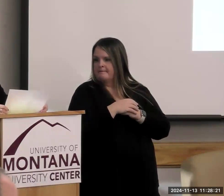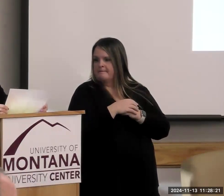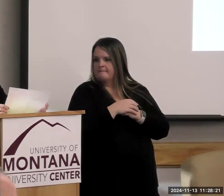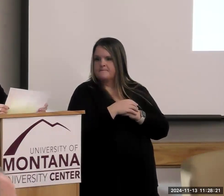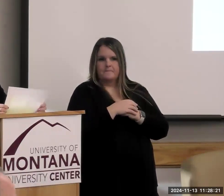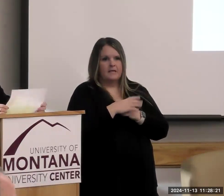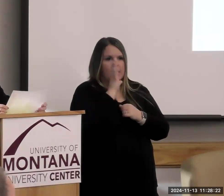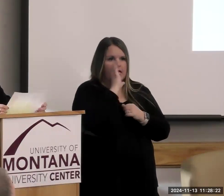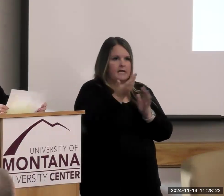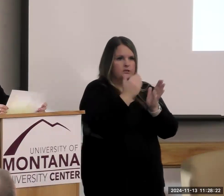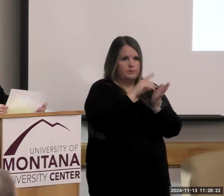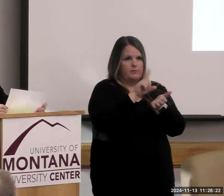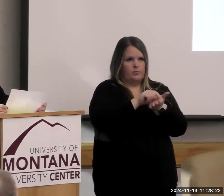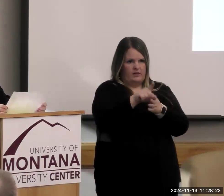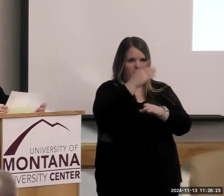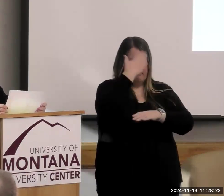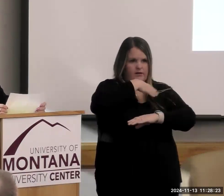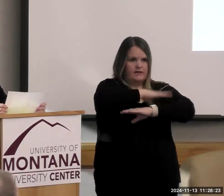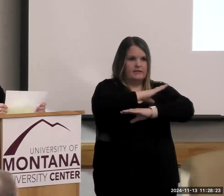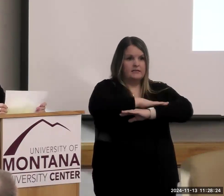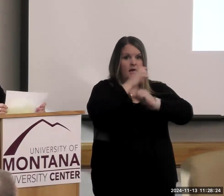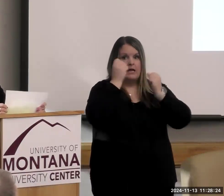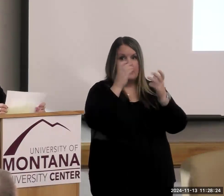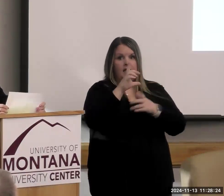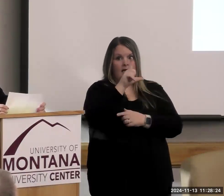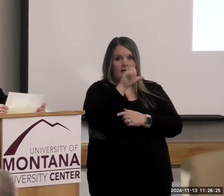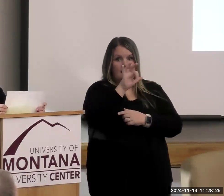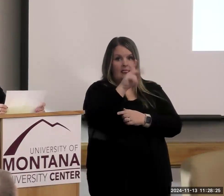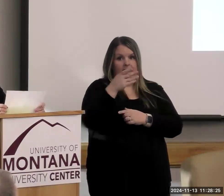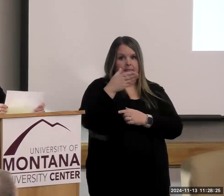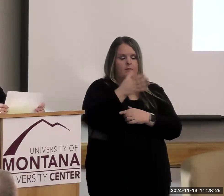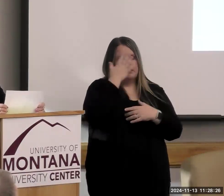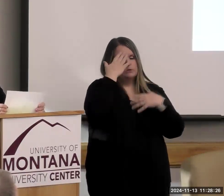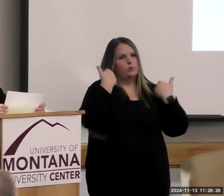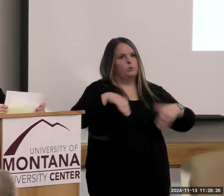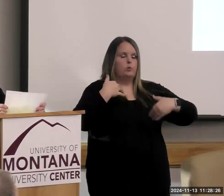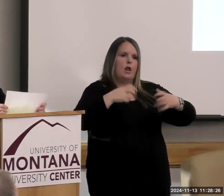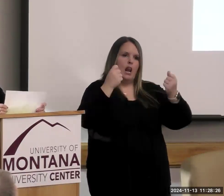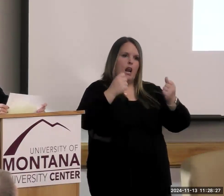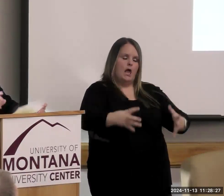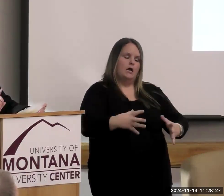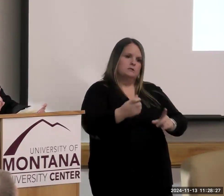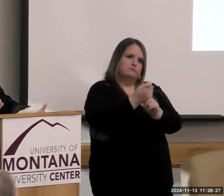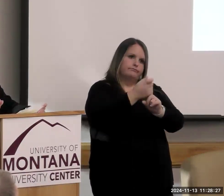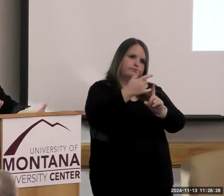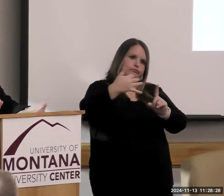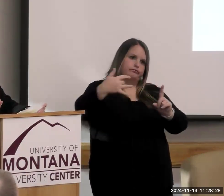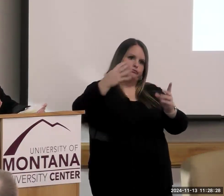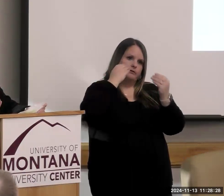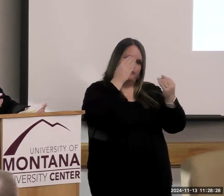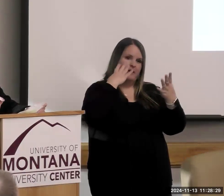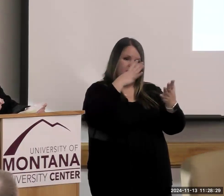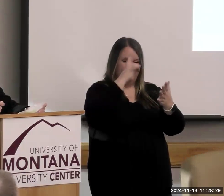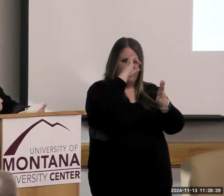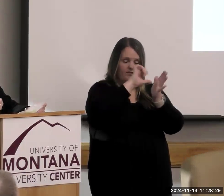It has a lot of links in it, and that's because there's a lot of information about all of the 17 programs. I do need to make a